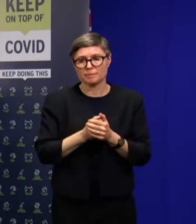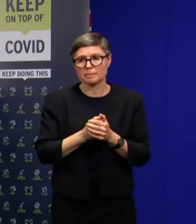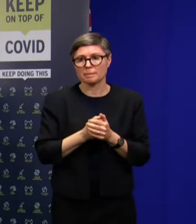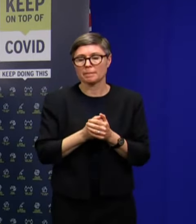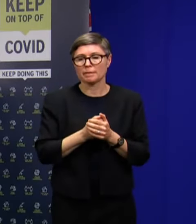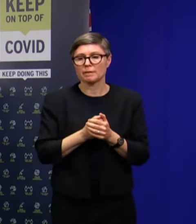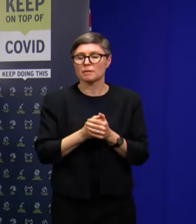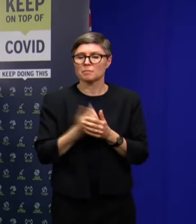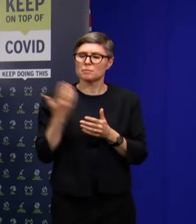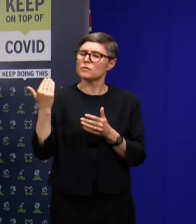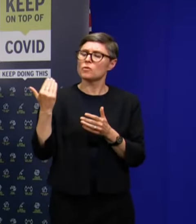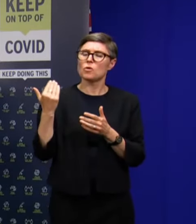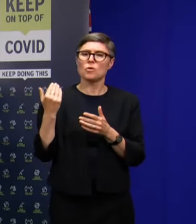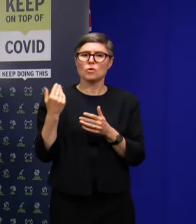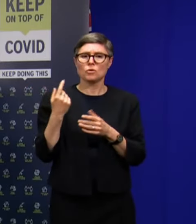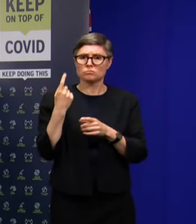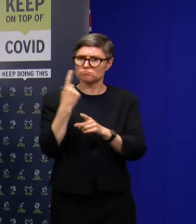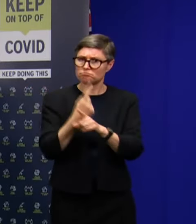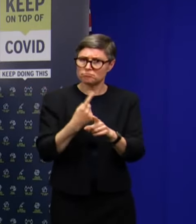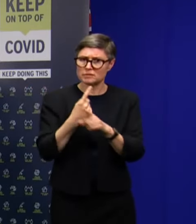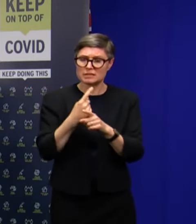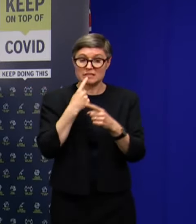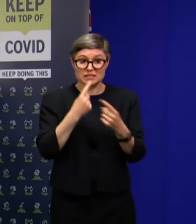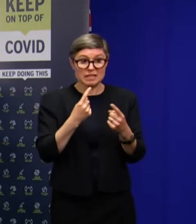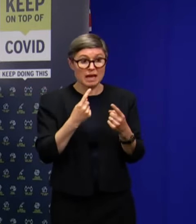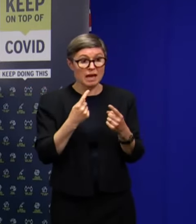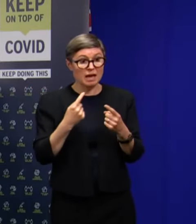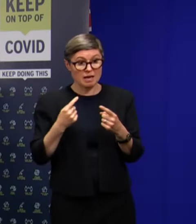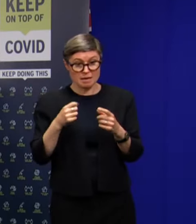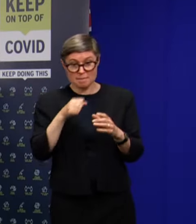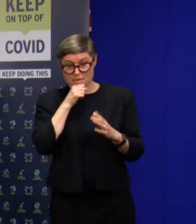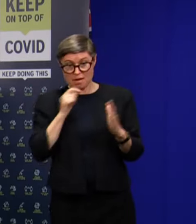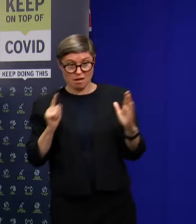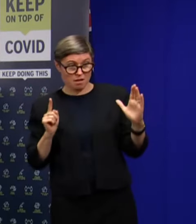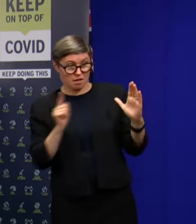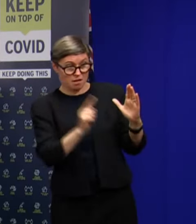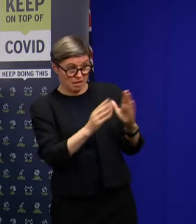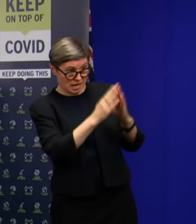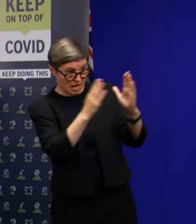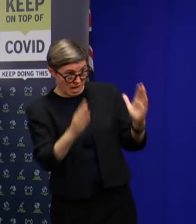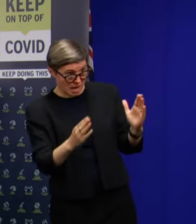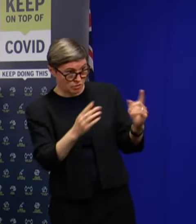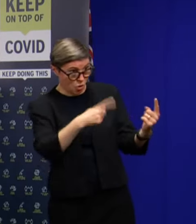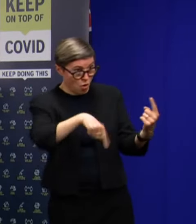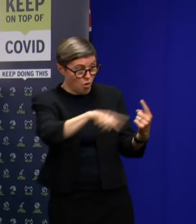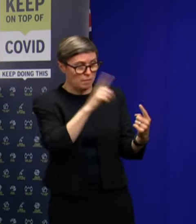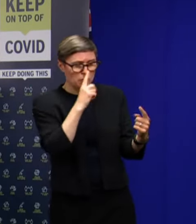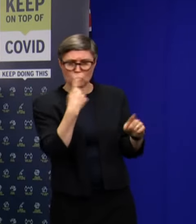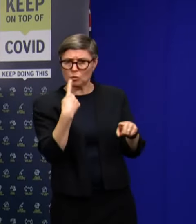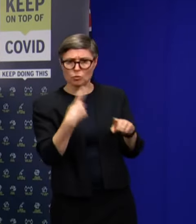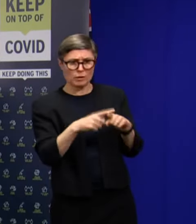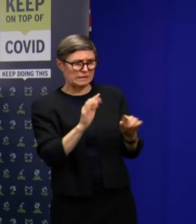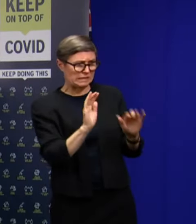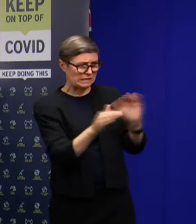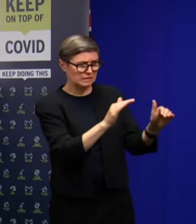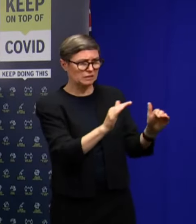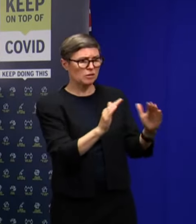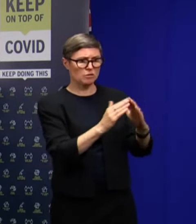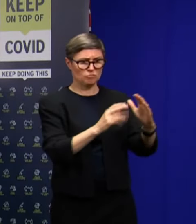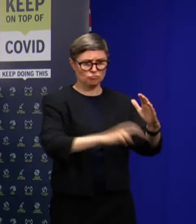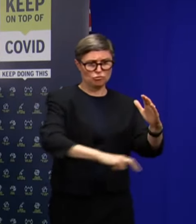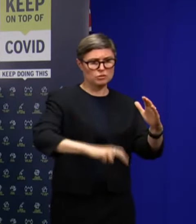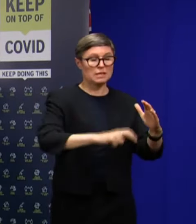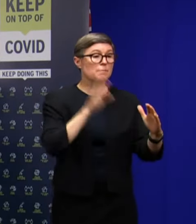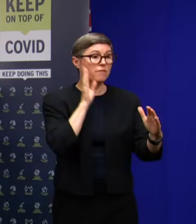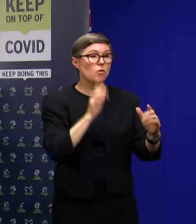and I have both made about the fact that these people who were close contacts were identified very quickly and put into quarantine before they could pose